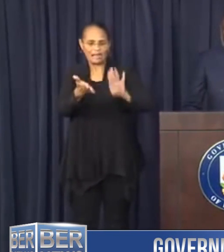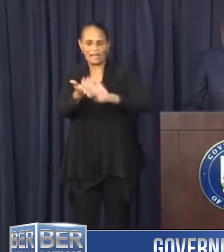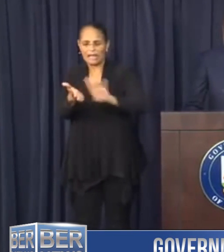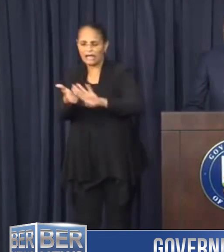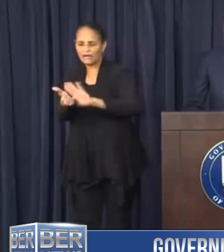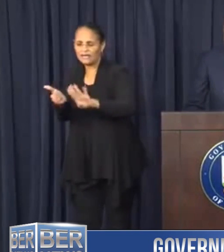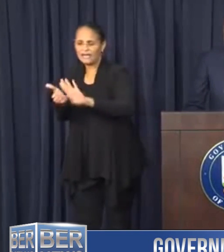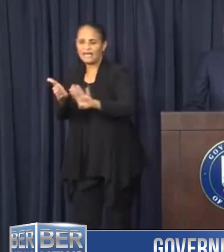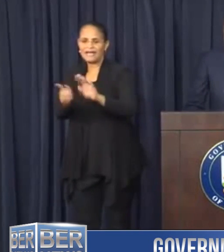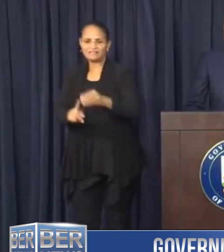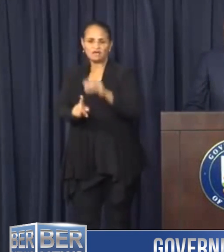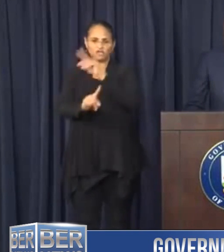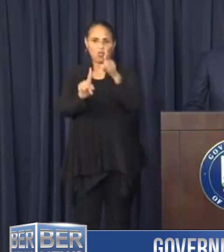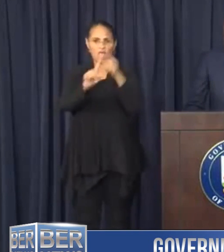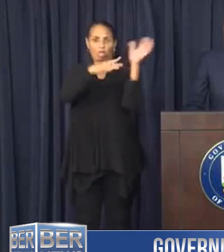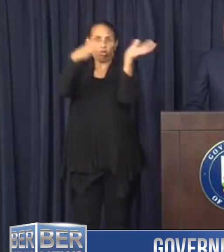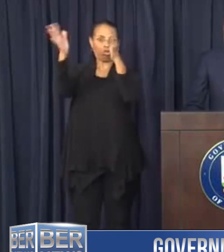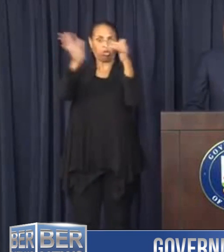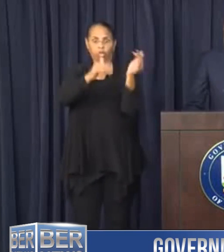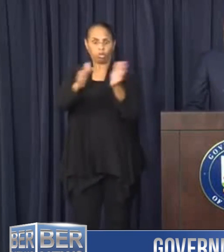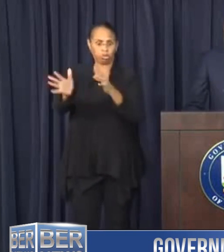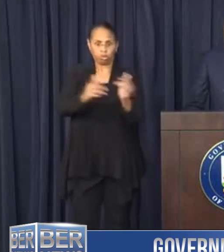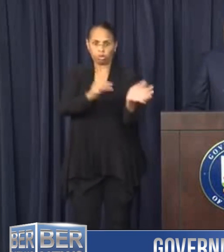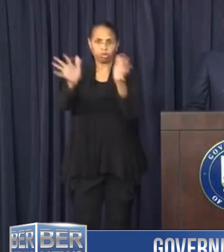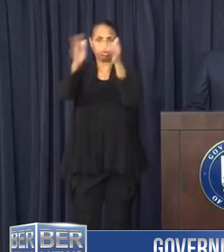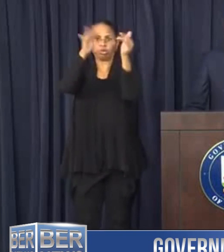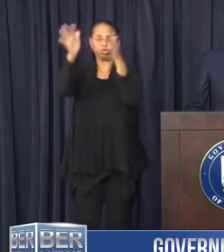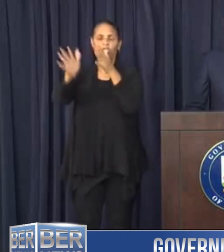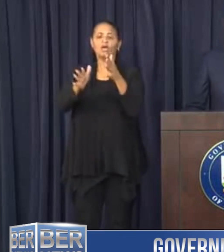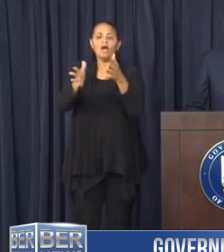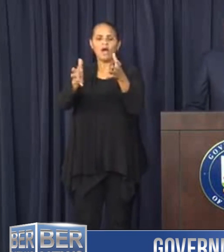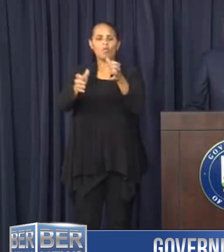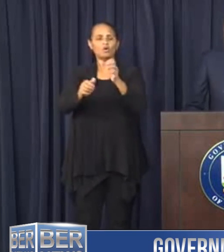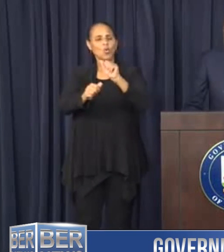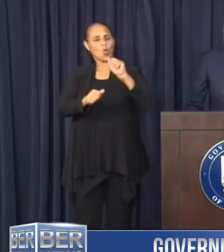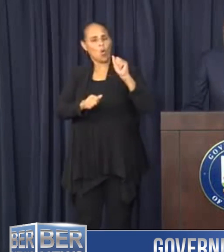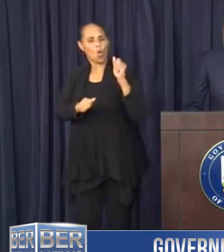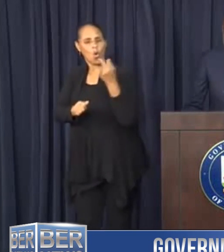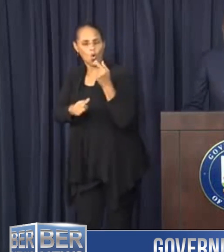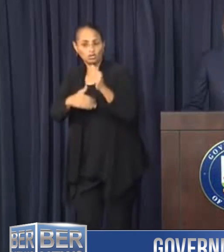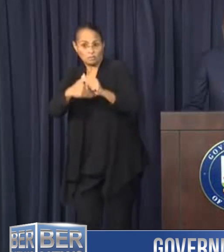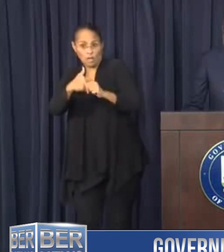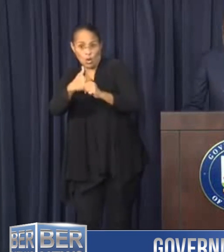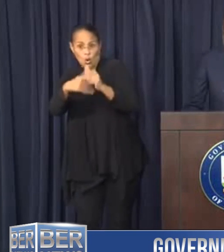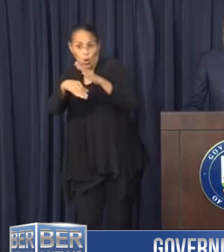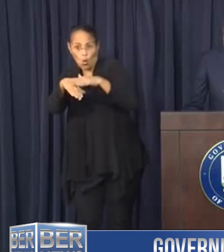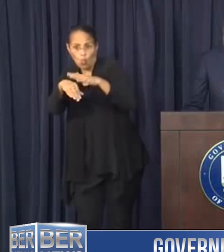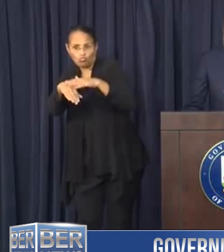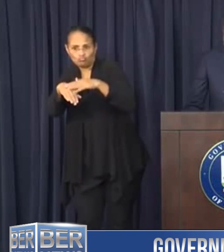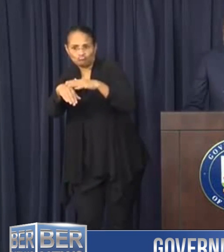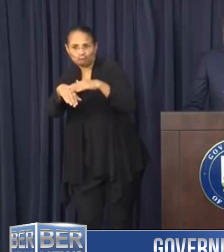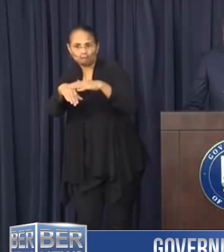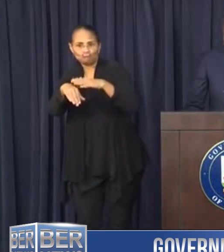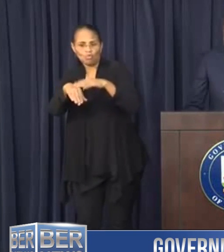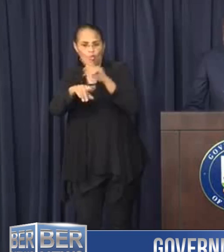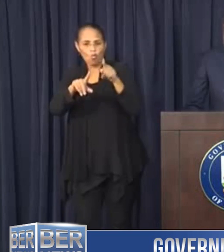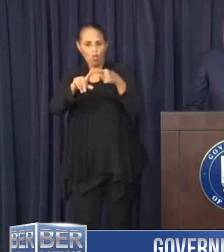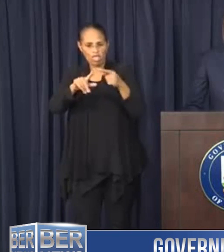winds pick up. I urge everyone to use caution as they are driving and riding on the roads.